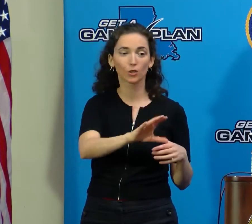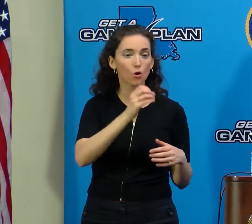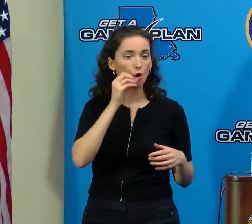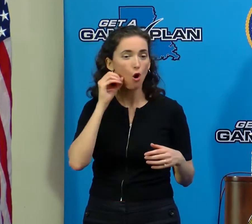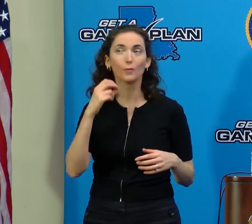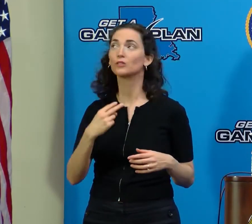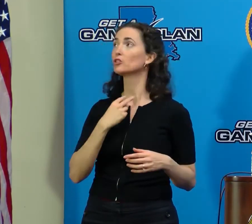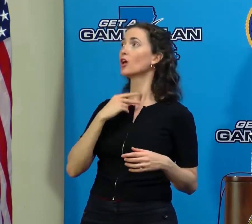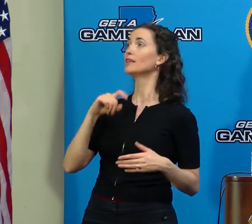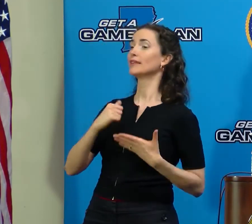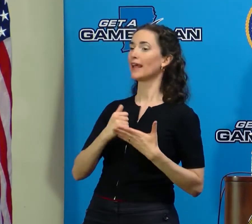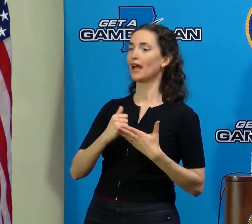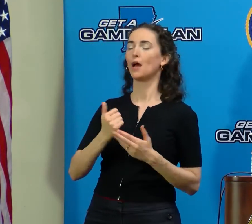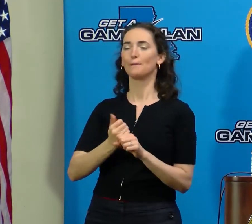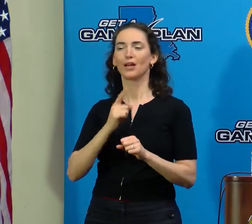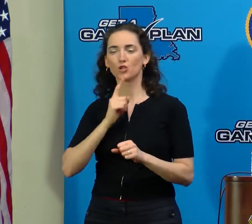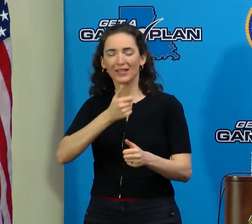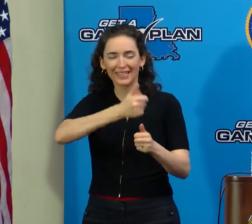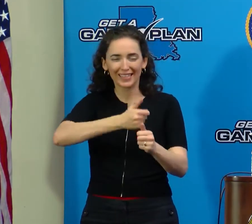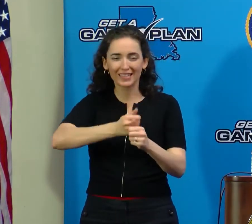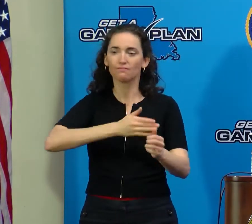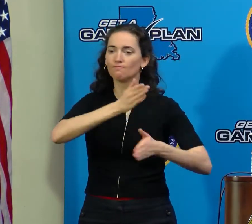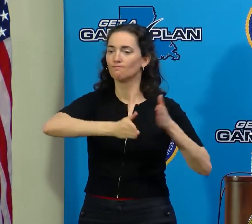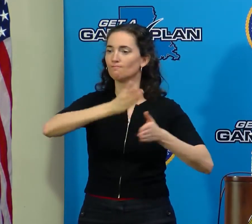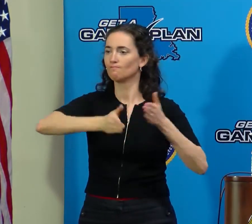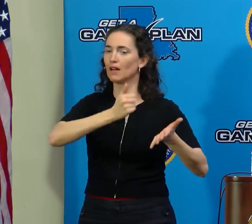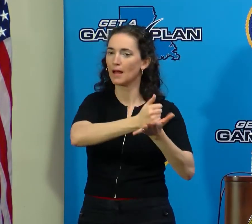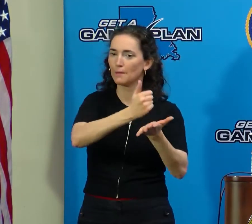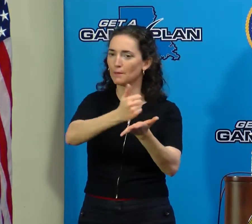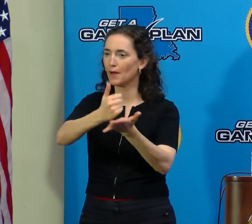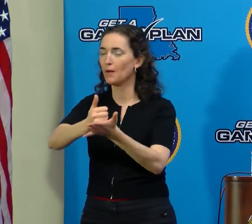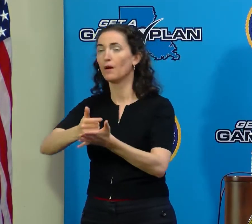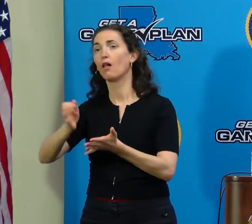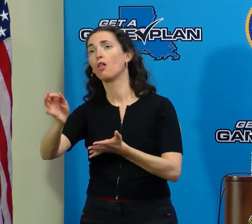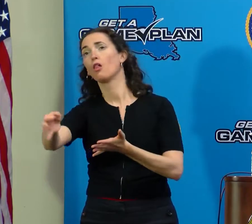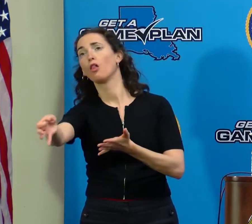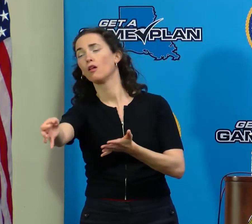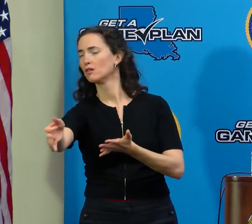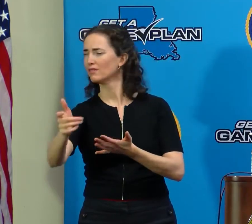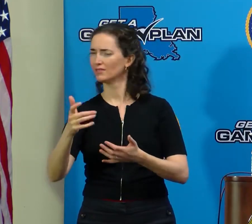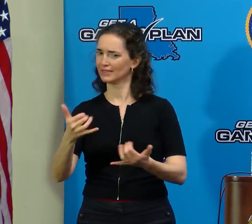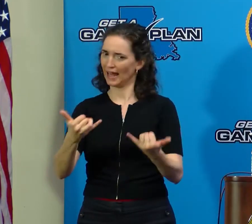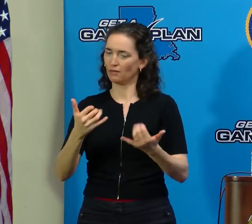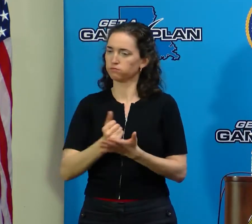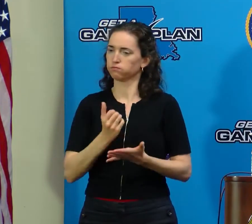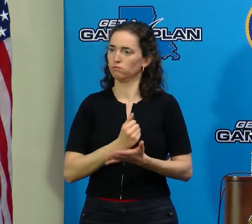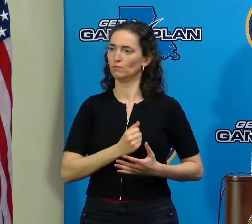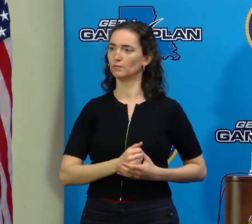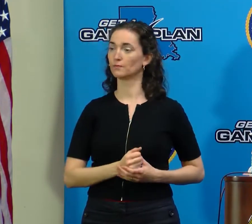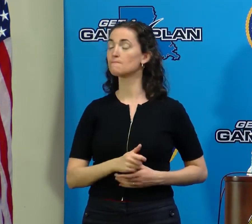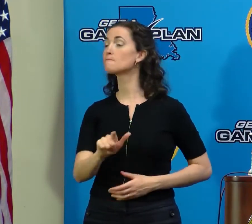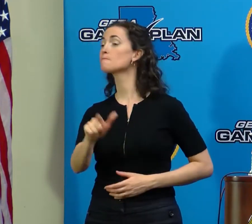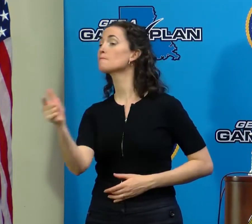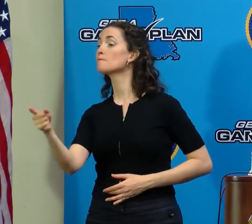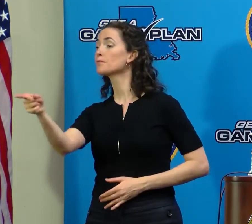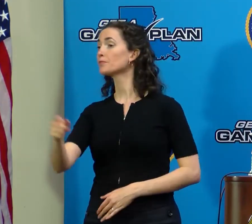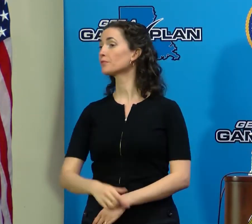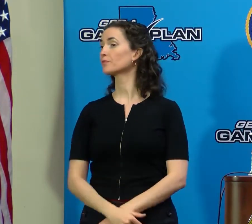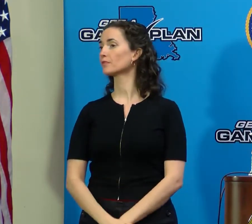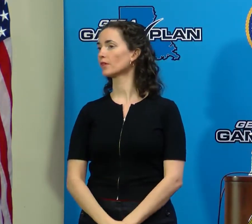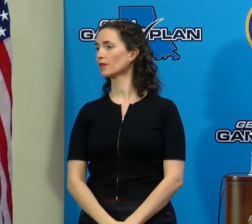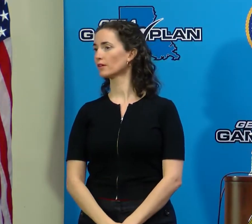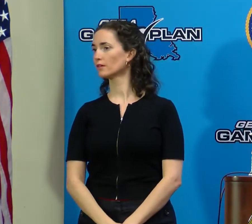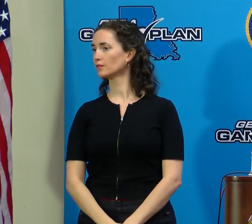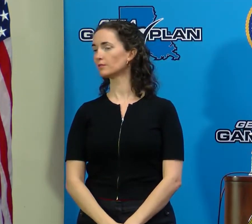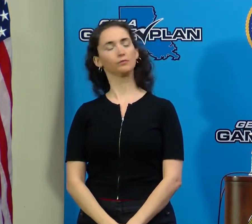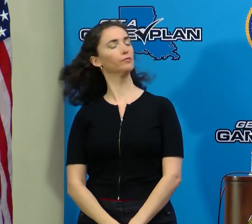is going to receive it, and they've got to receive it in a timely fashion. Yes, ma'am. Have you been in contact with people